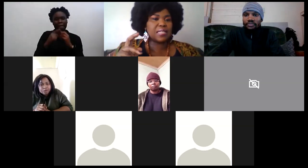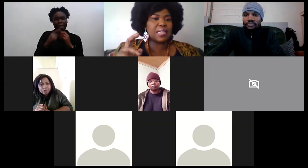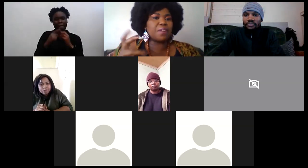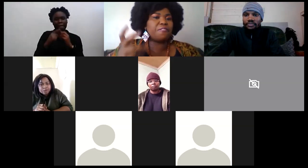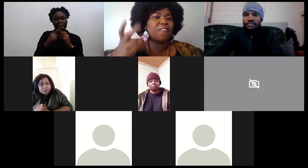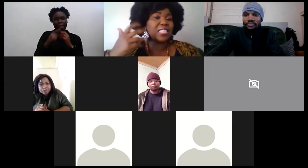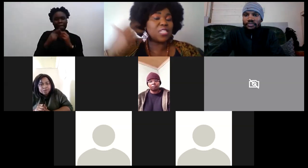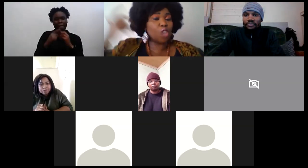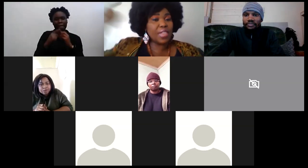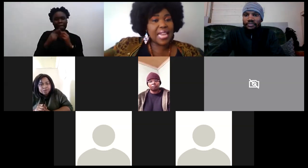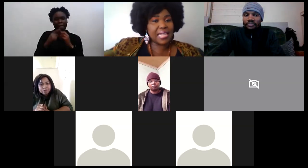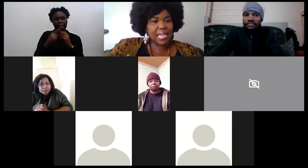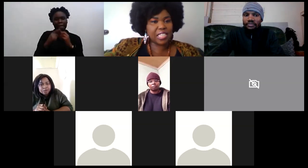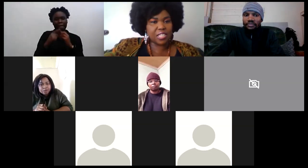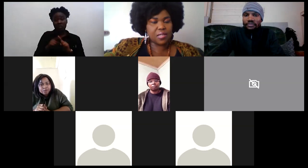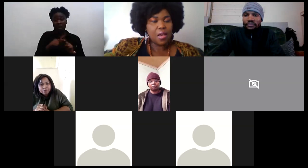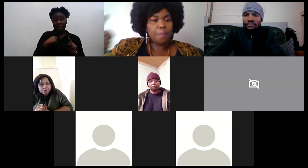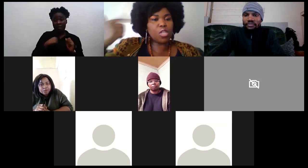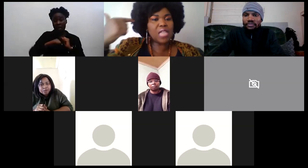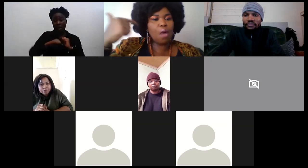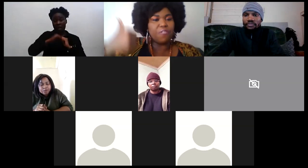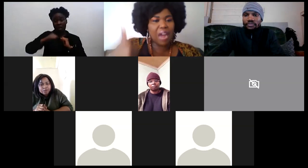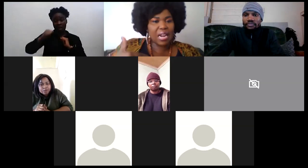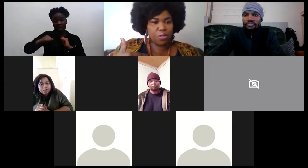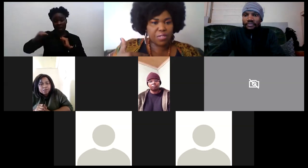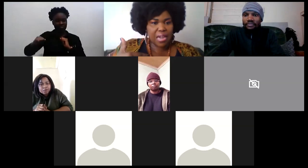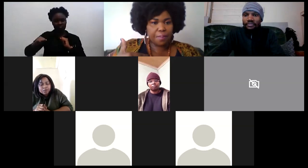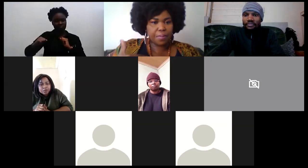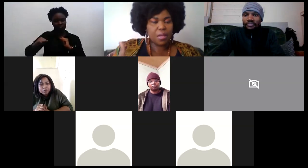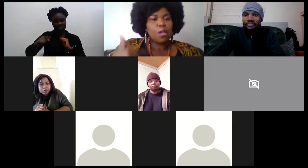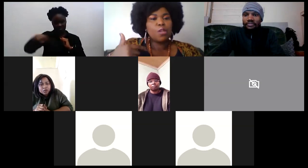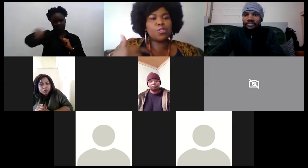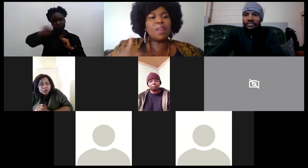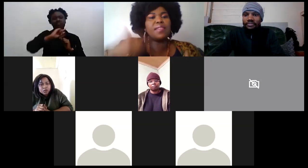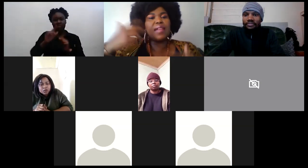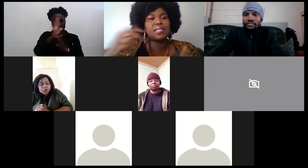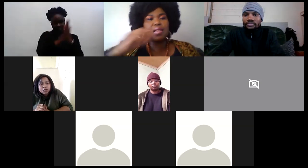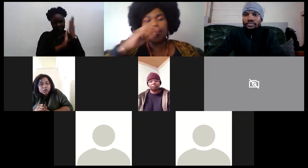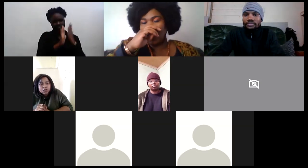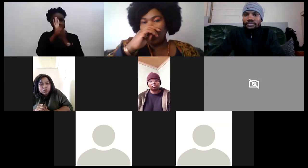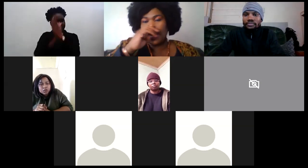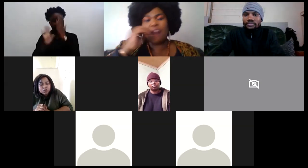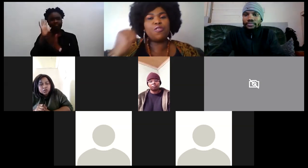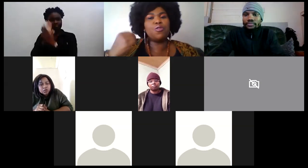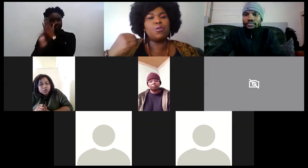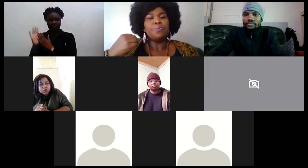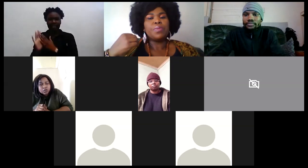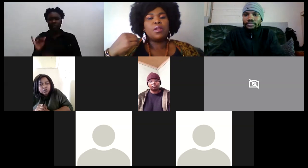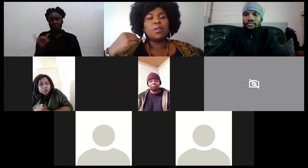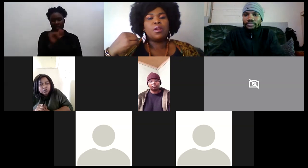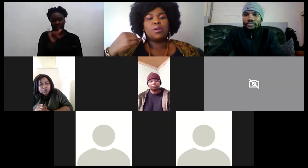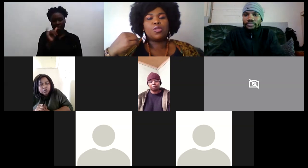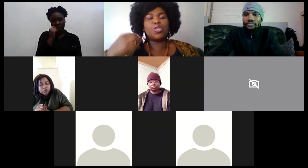us some reflections on the next sessions because now we've run out of time so on the next sessions i would love for you